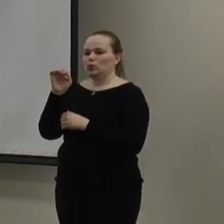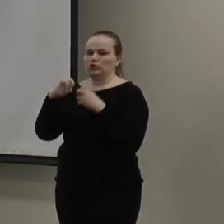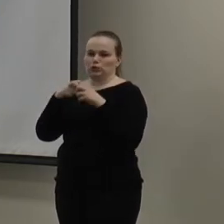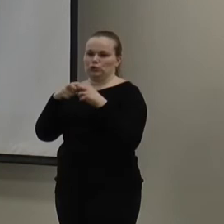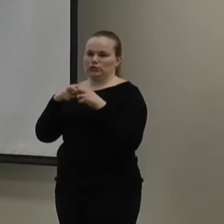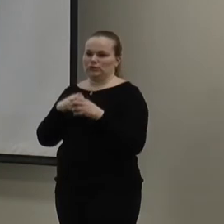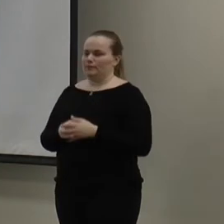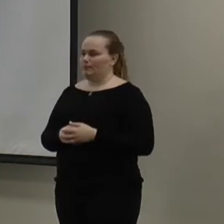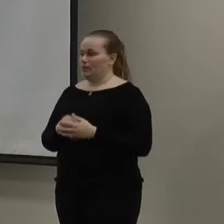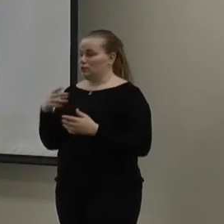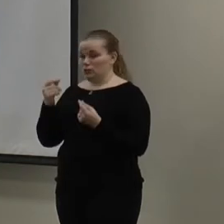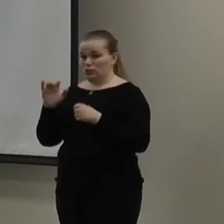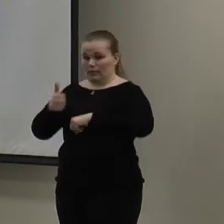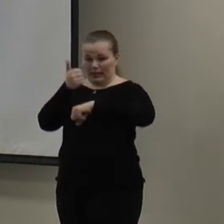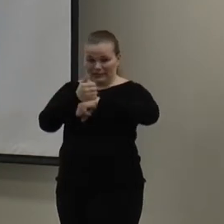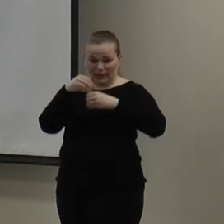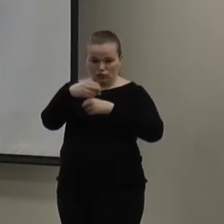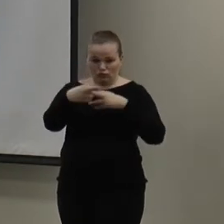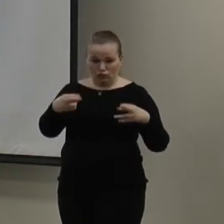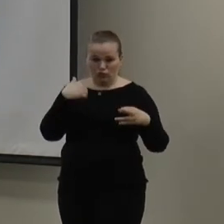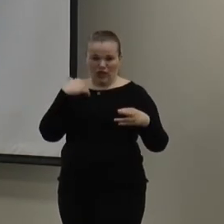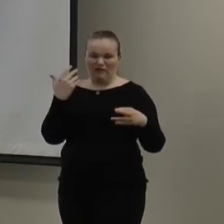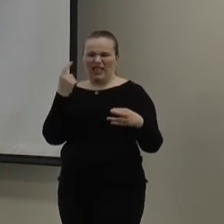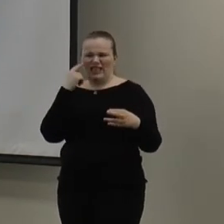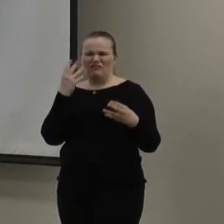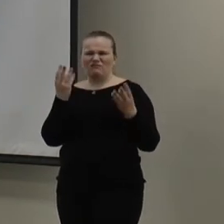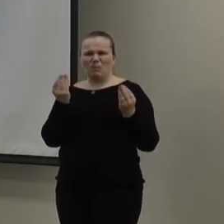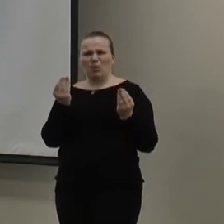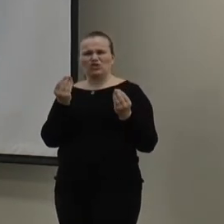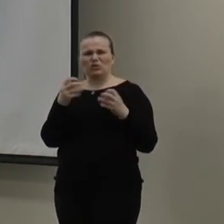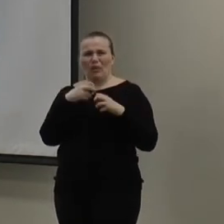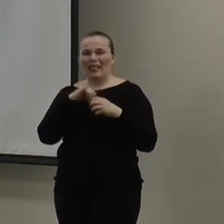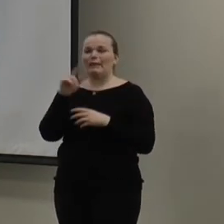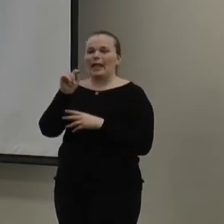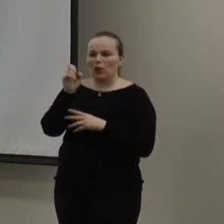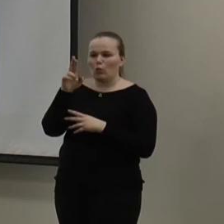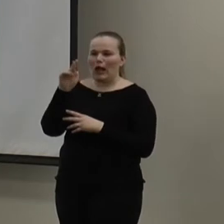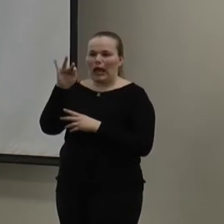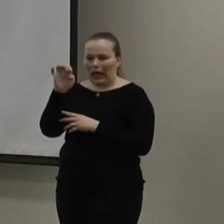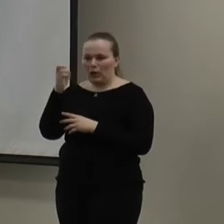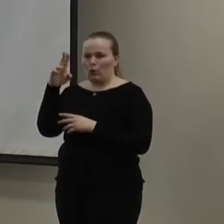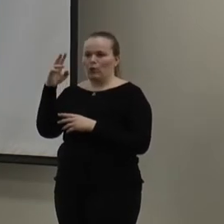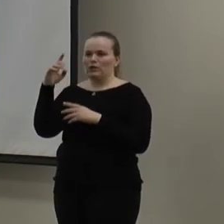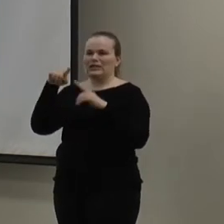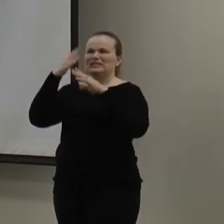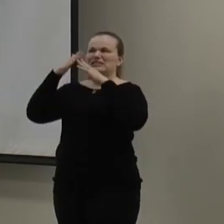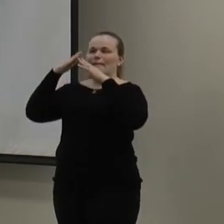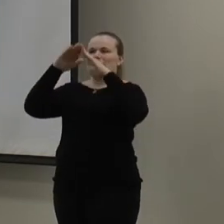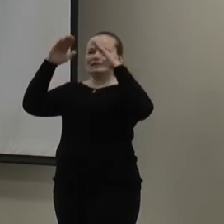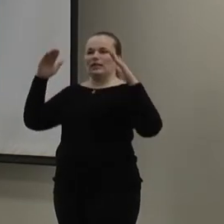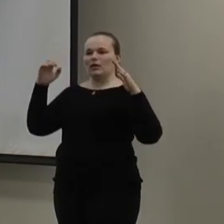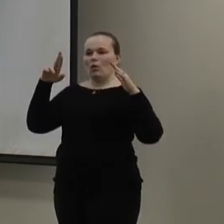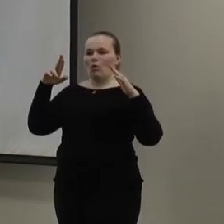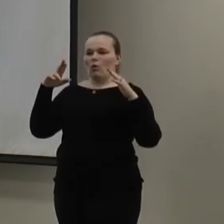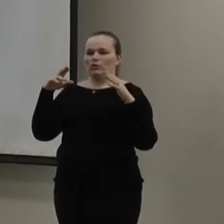And so, you would place that in a room where you have some moisture issues. Like bathroom or attic or ceiling. Or attic or